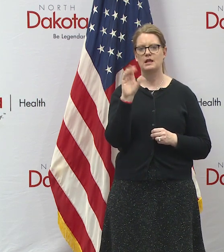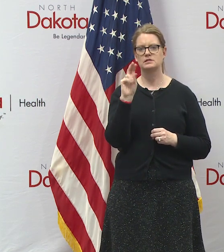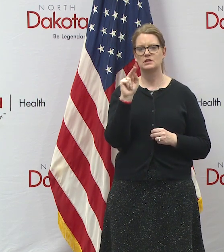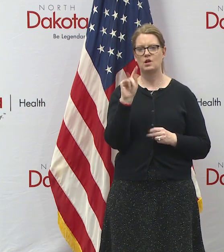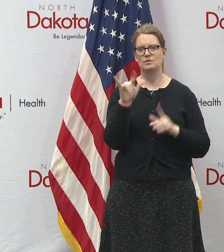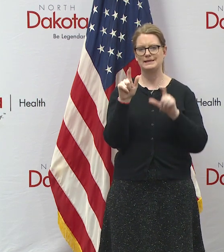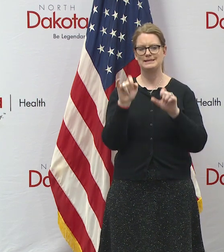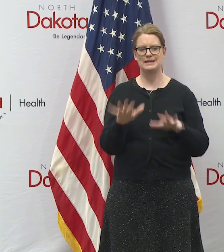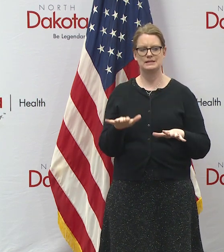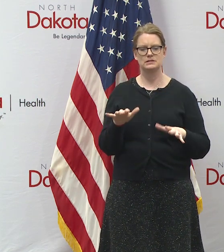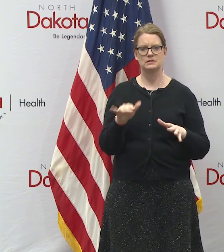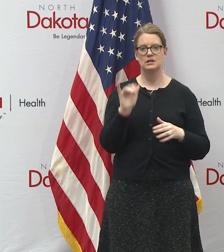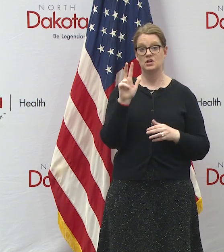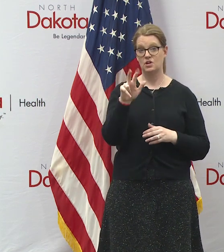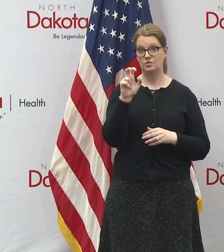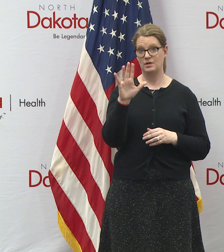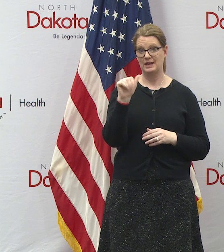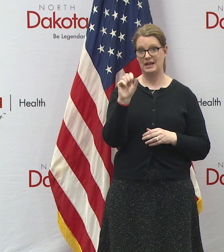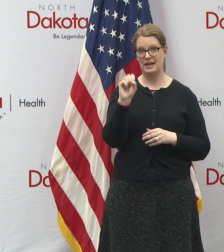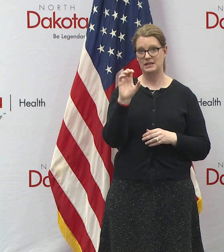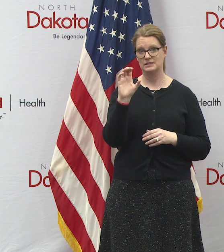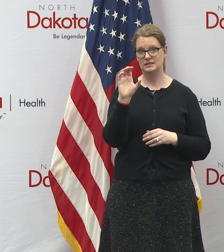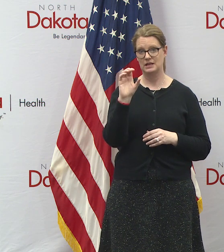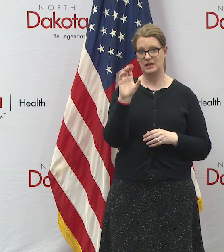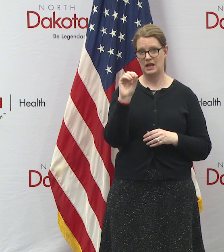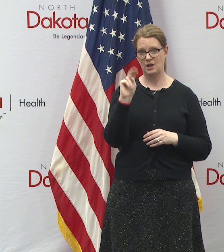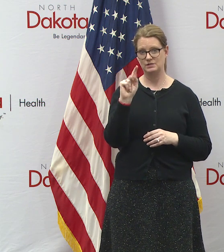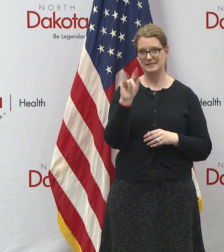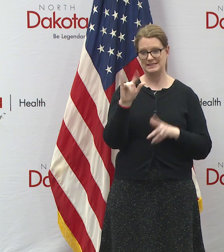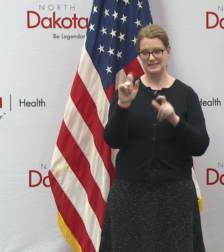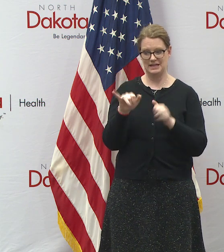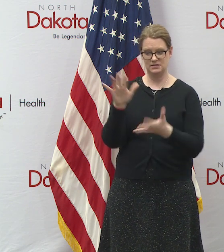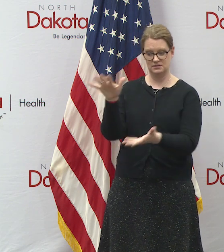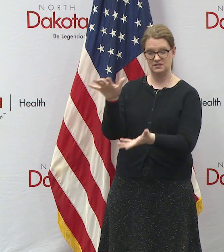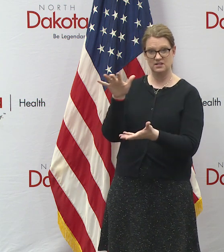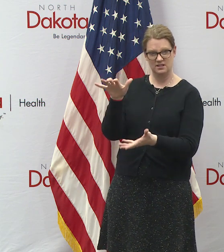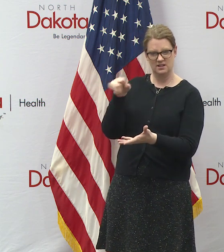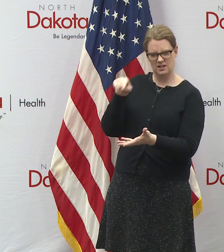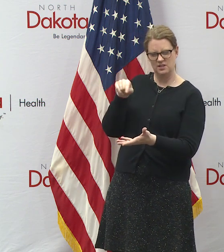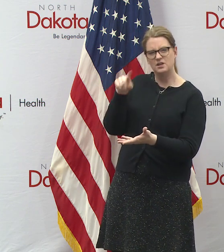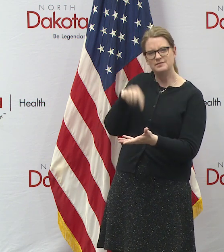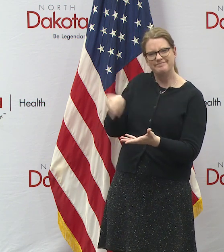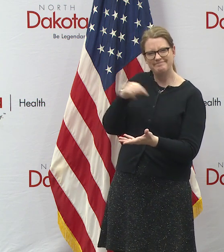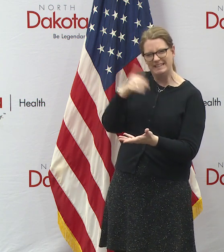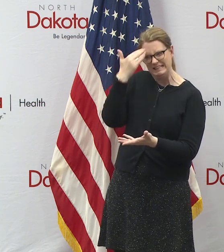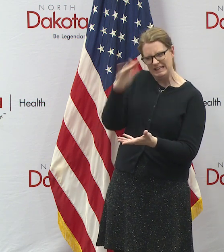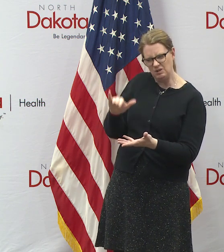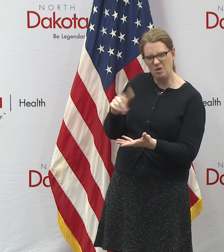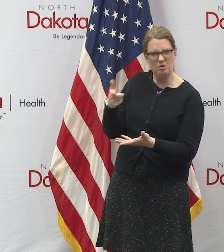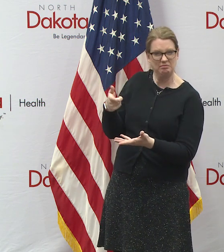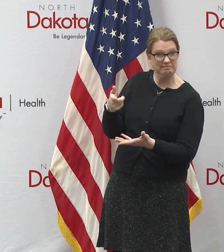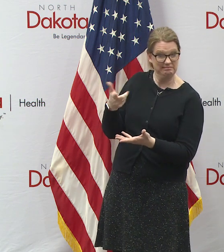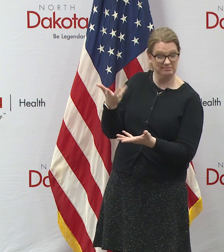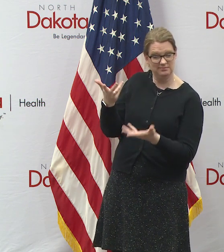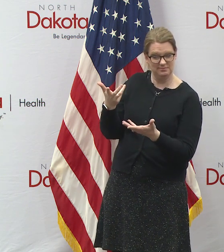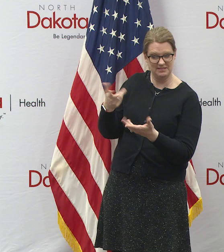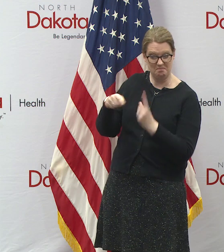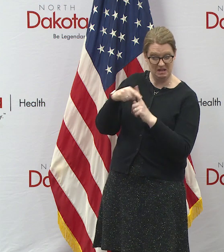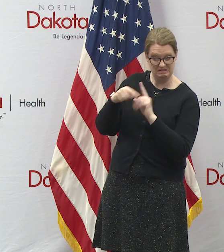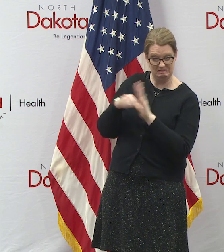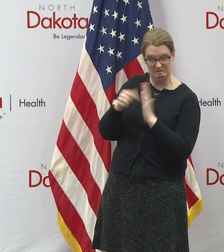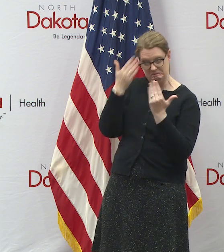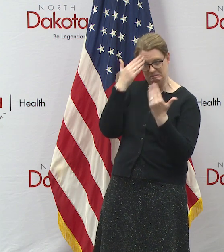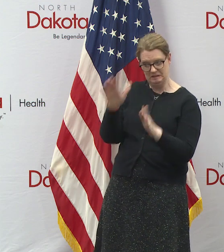how many of the 300 cast county tests have come back uh based on the best information that i have before i i